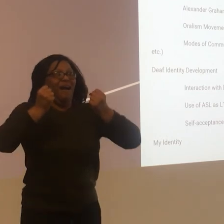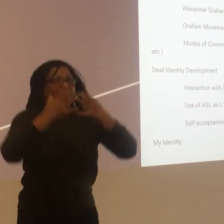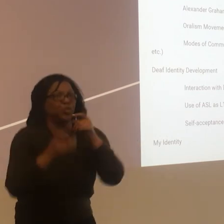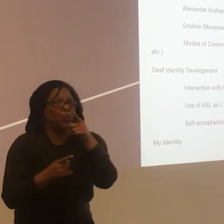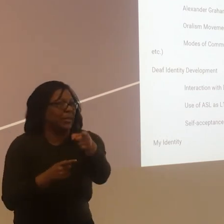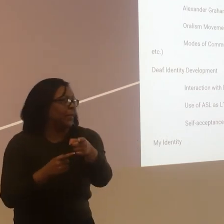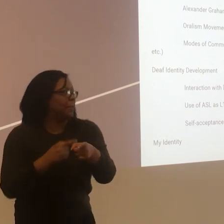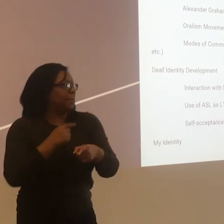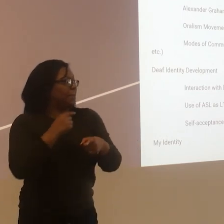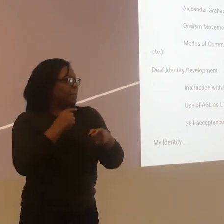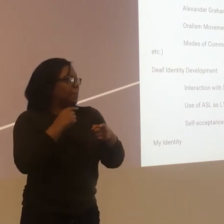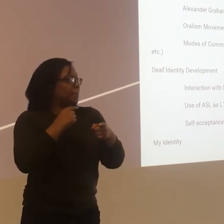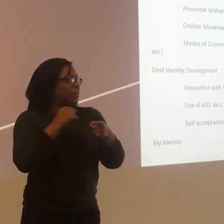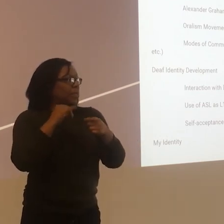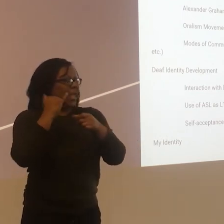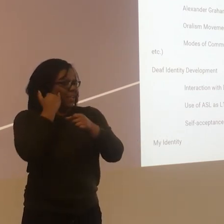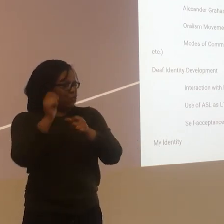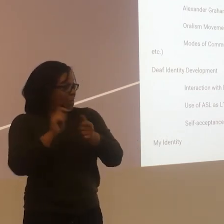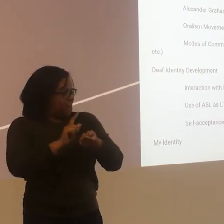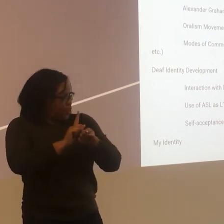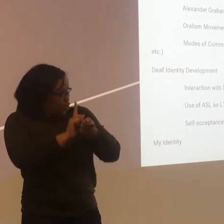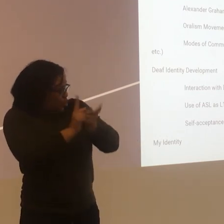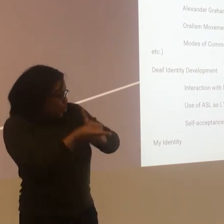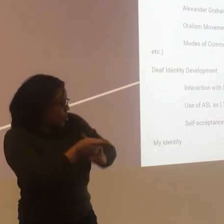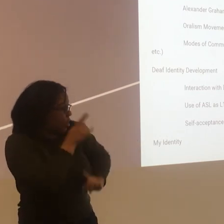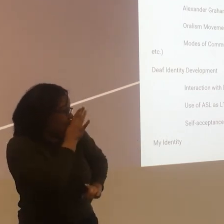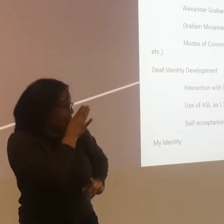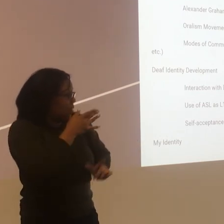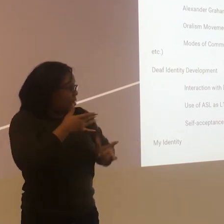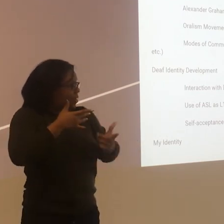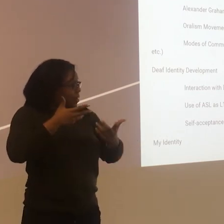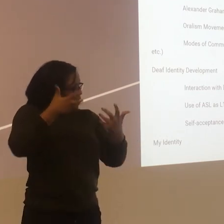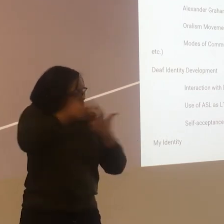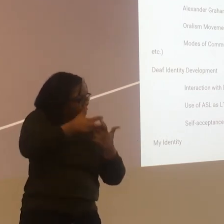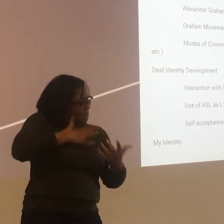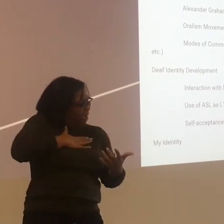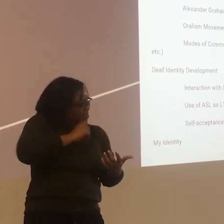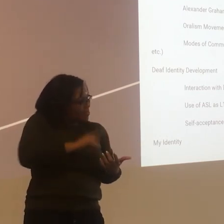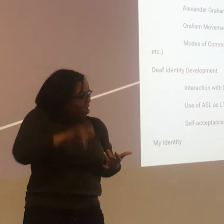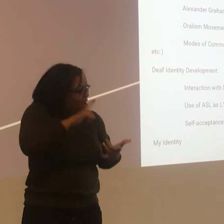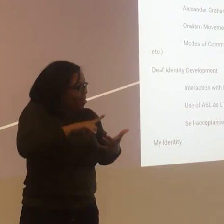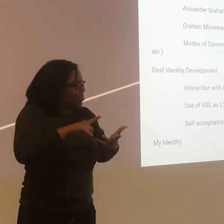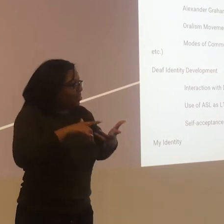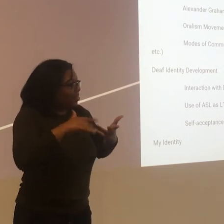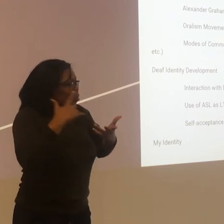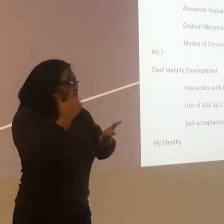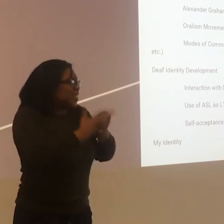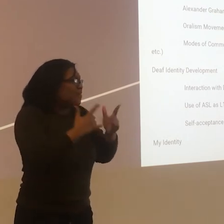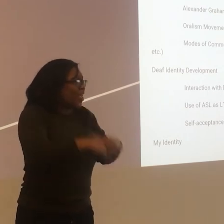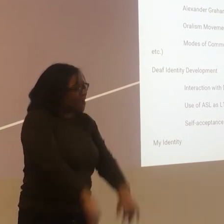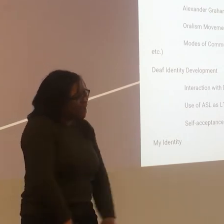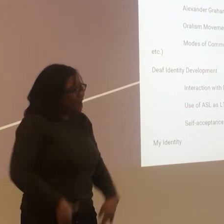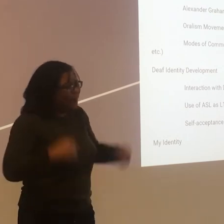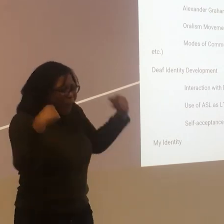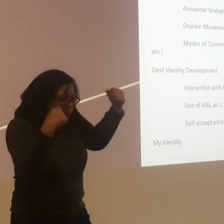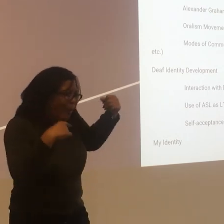white. And I have to figure out how to sign with her to make sure that she's speaking in the same